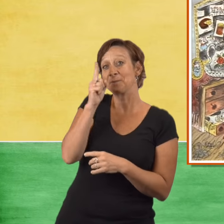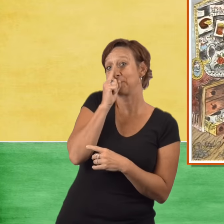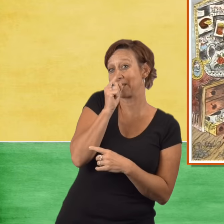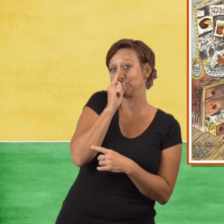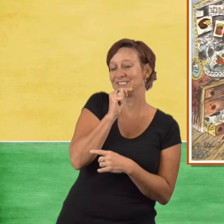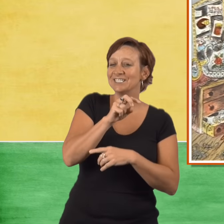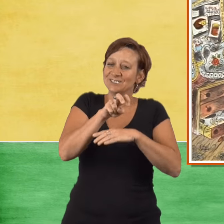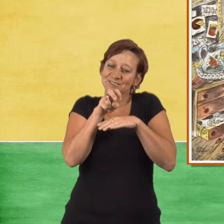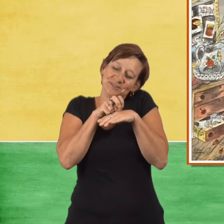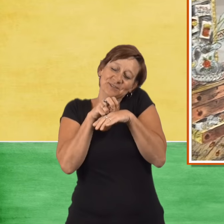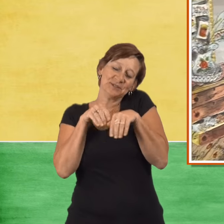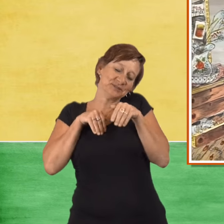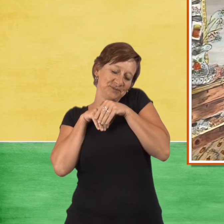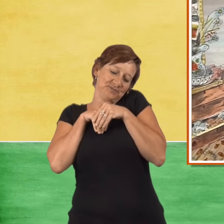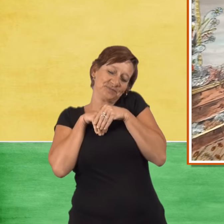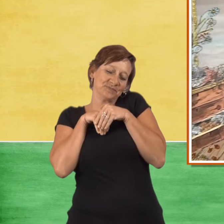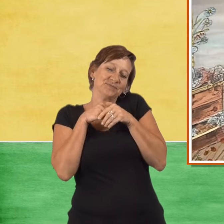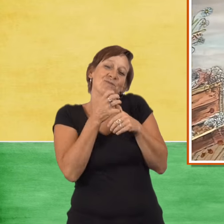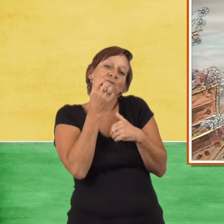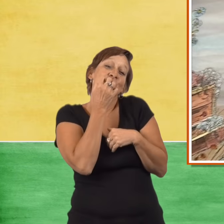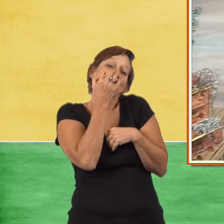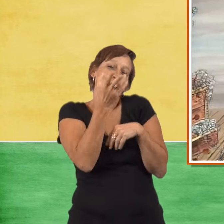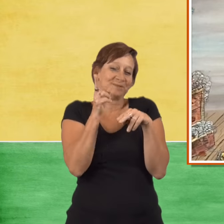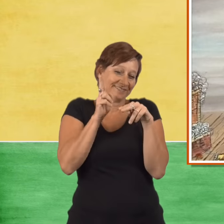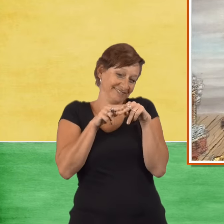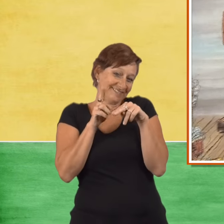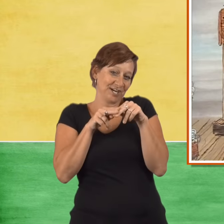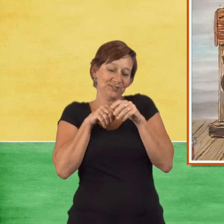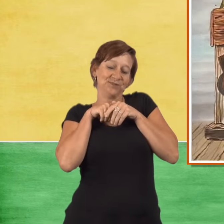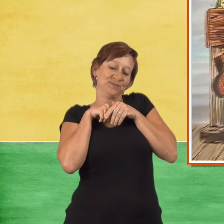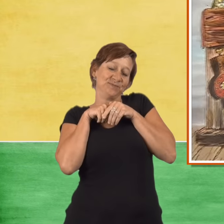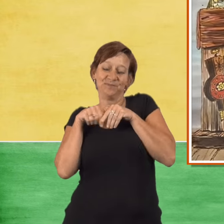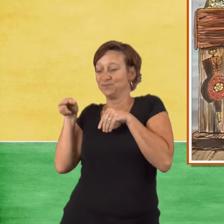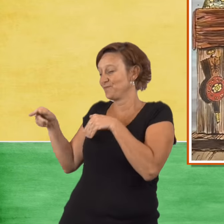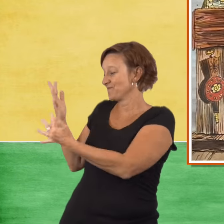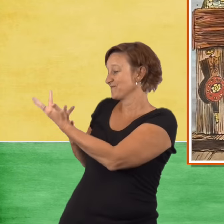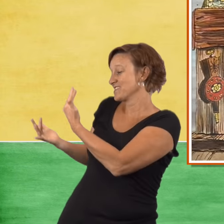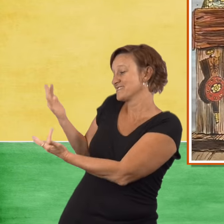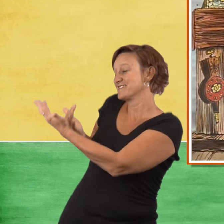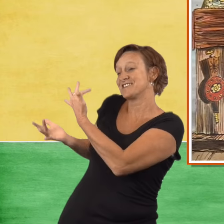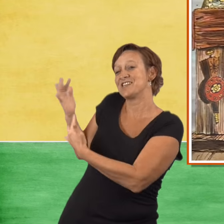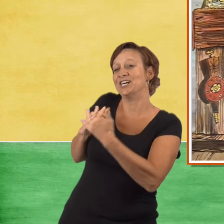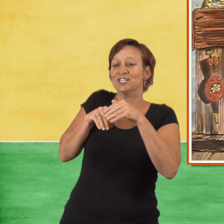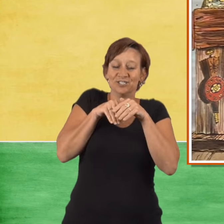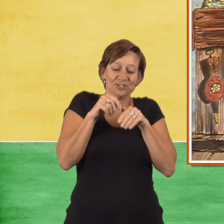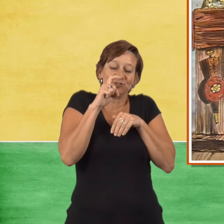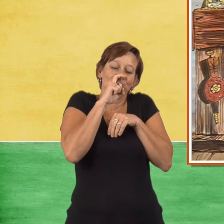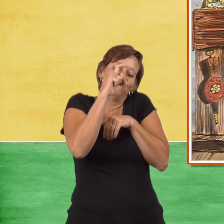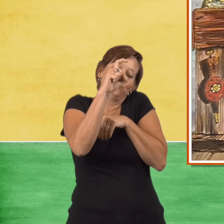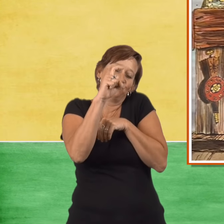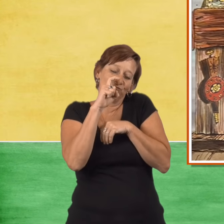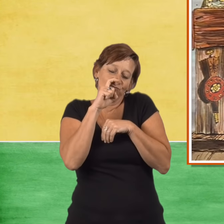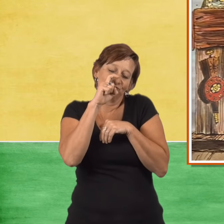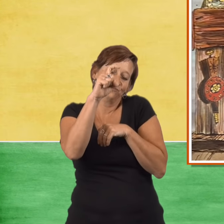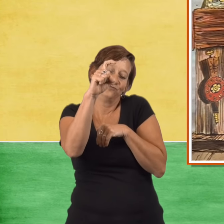And the mouse liked to snooze all day in the warm chair by the fireside.